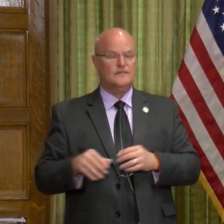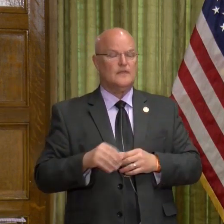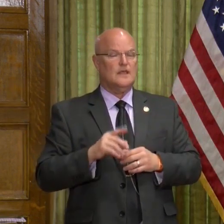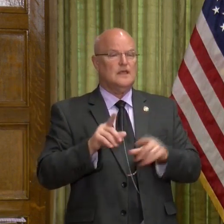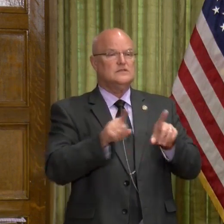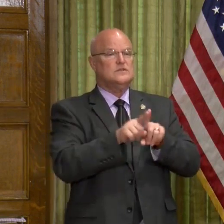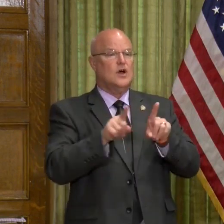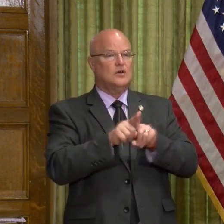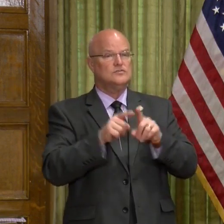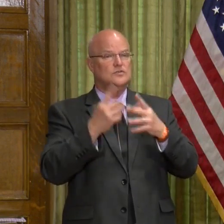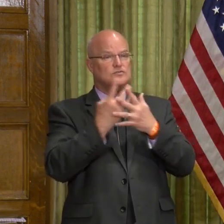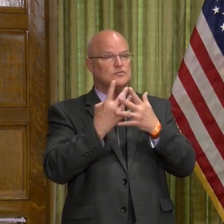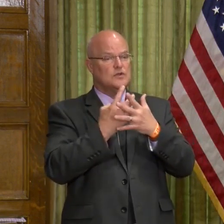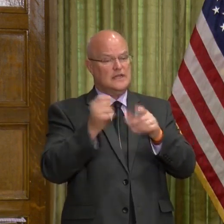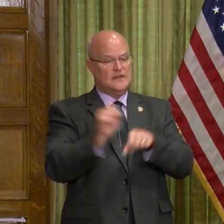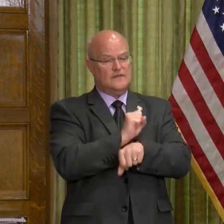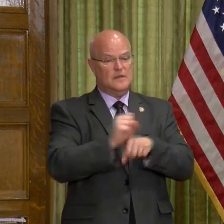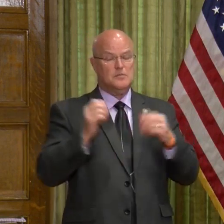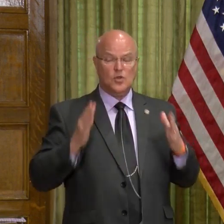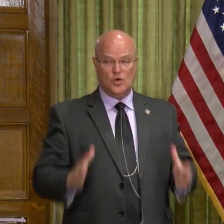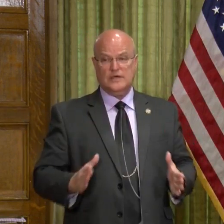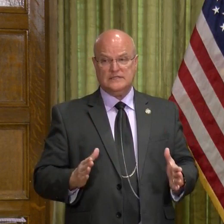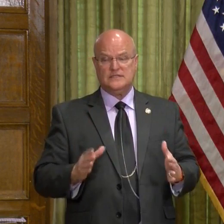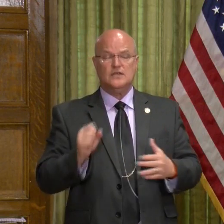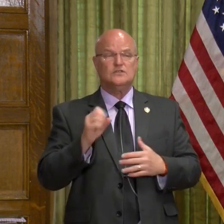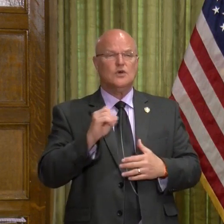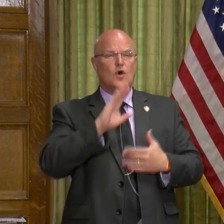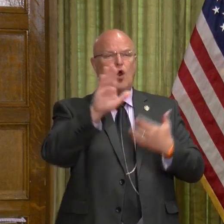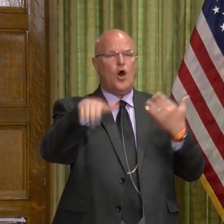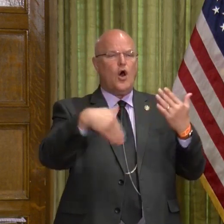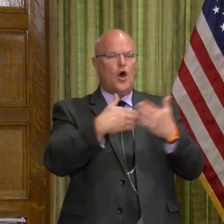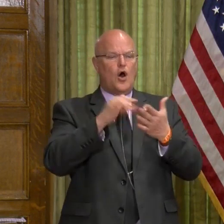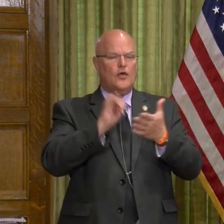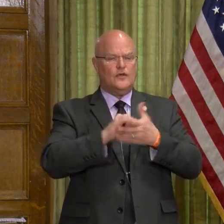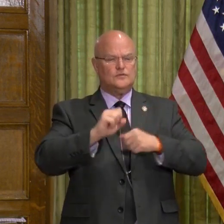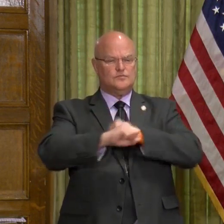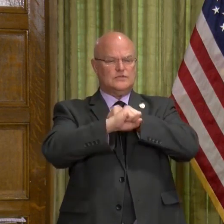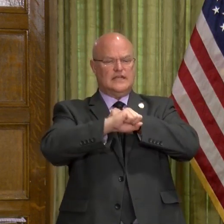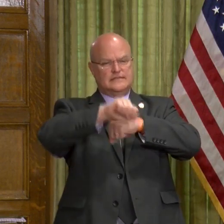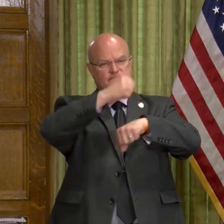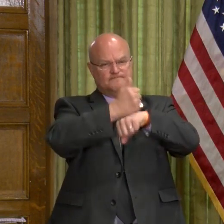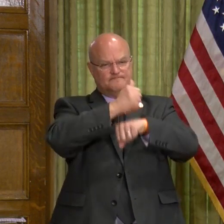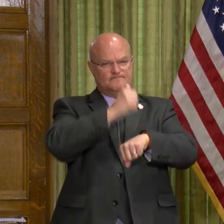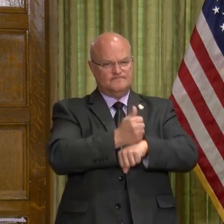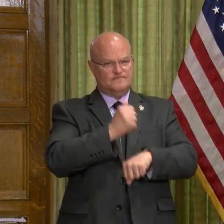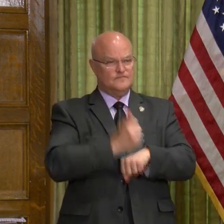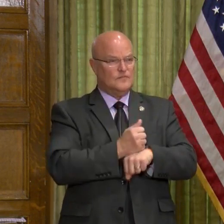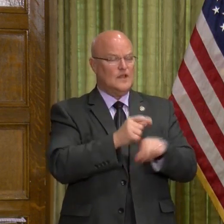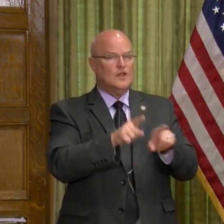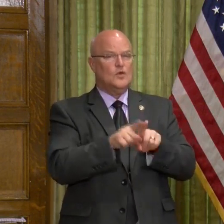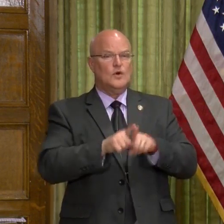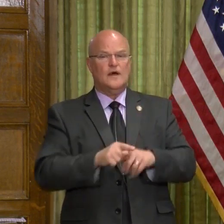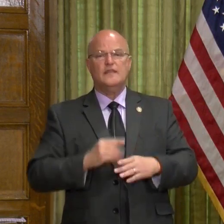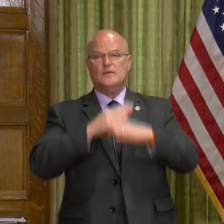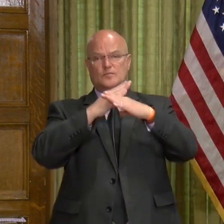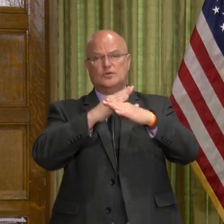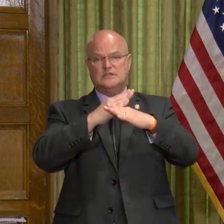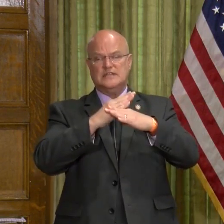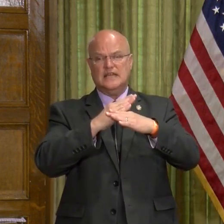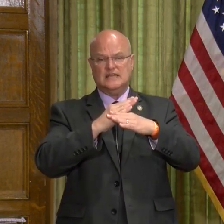It's also a screening of employees. And so all of those protections are in place, as well as the protective